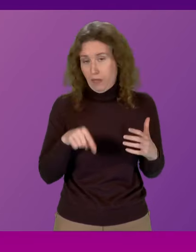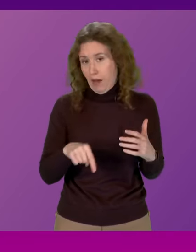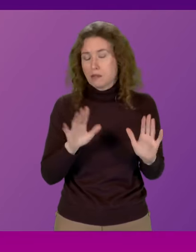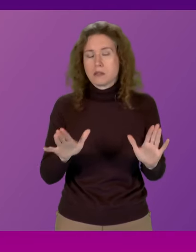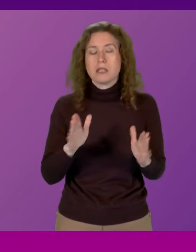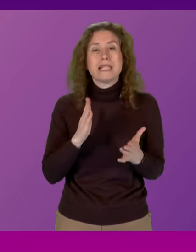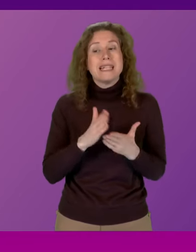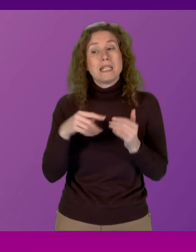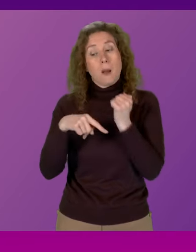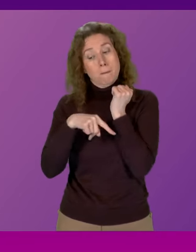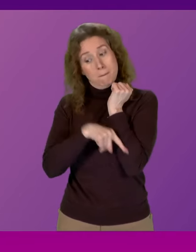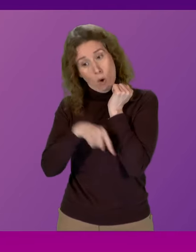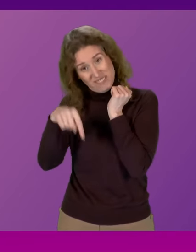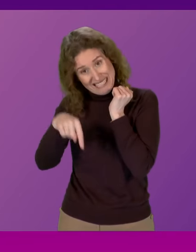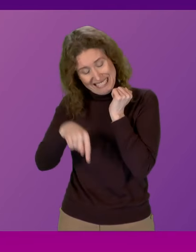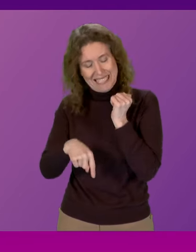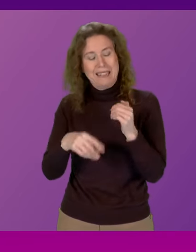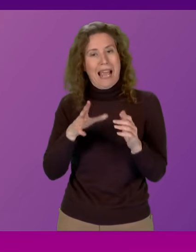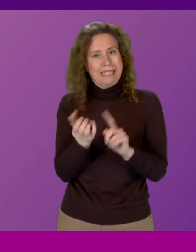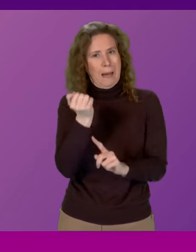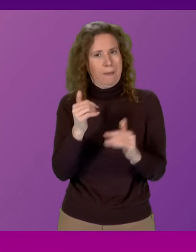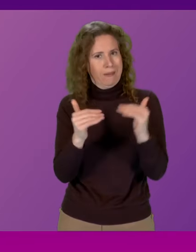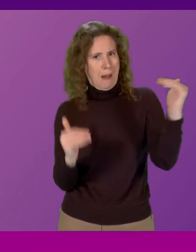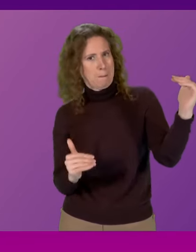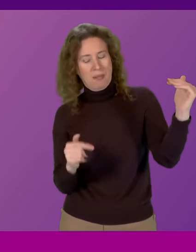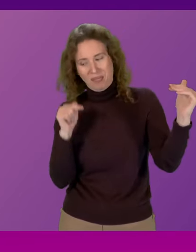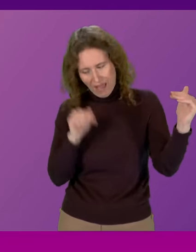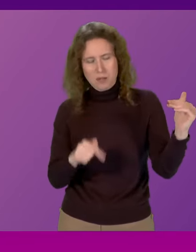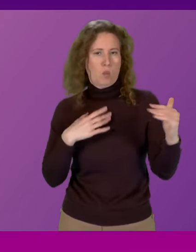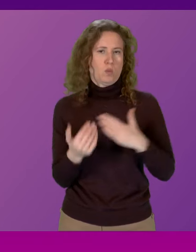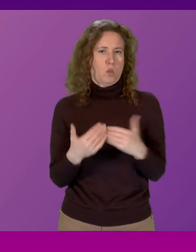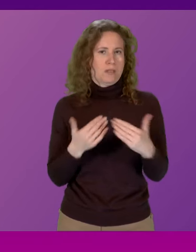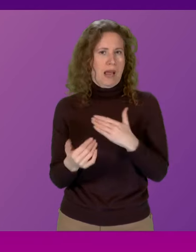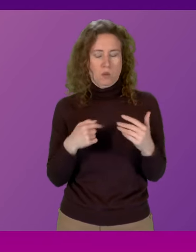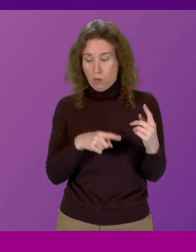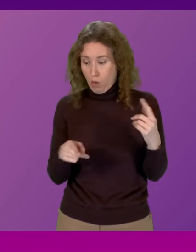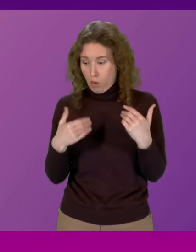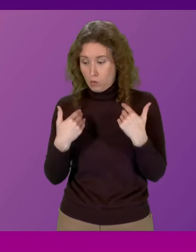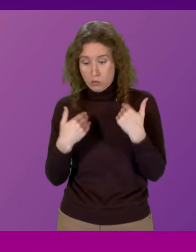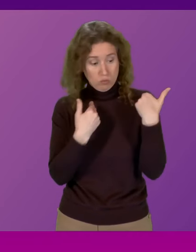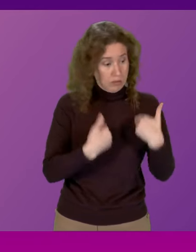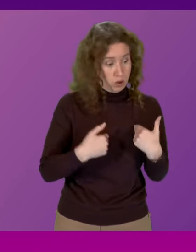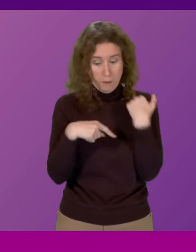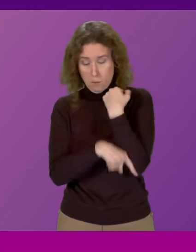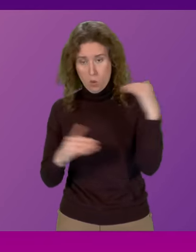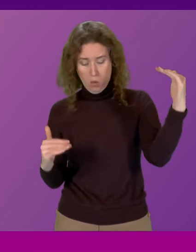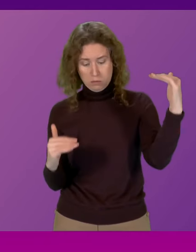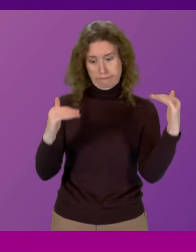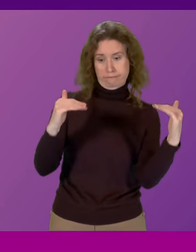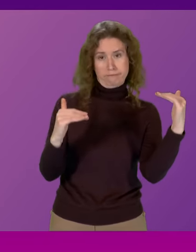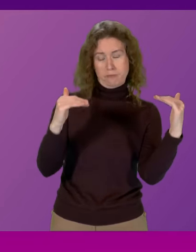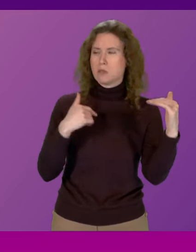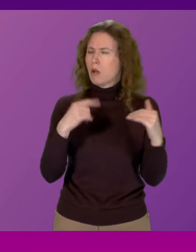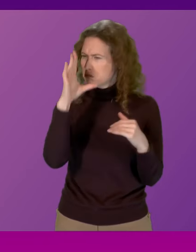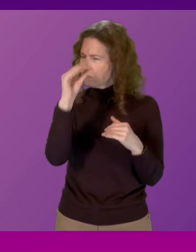it is the poverty related attainment gap that we are of course committed to substantially eliminating and what I would say to